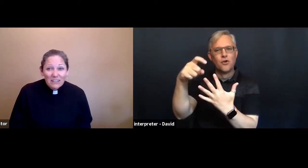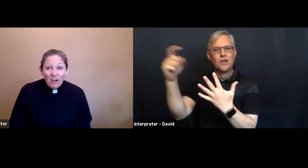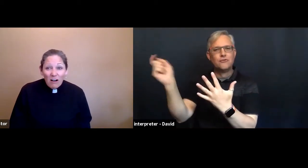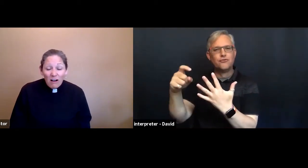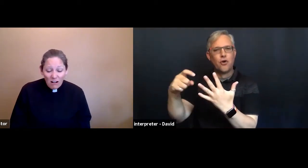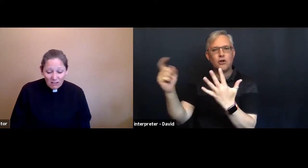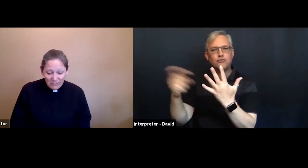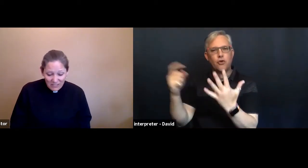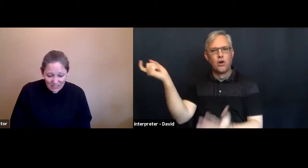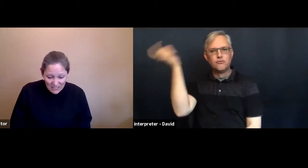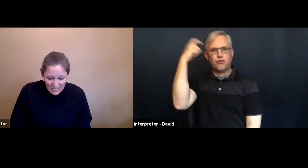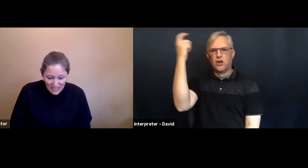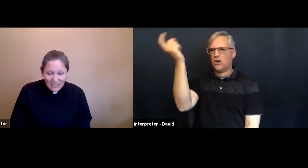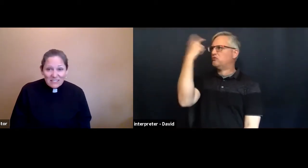all of these things